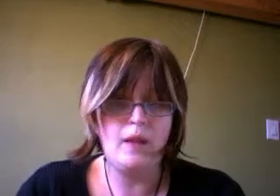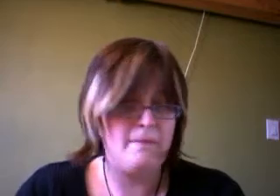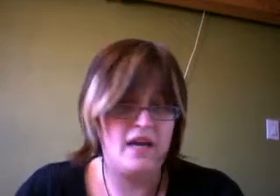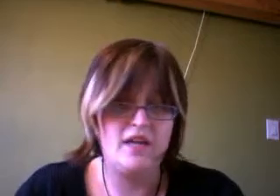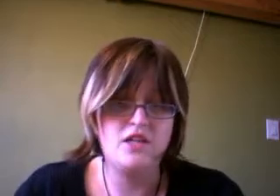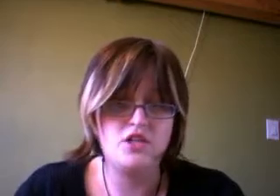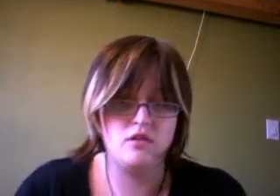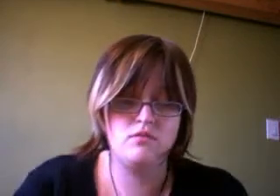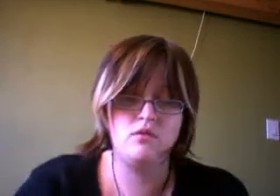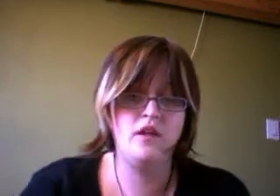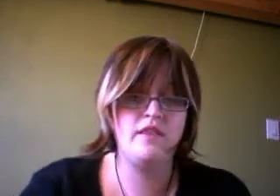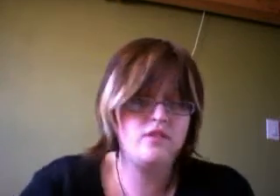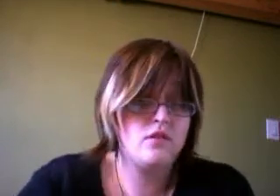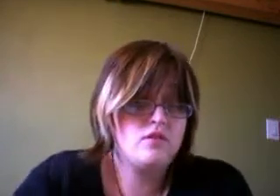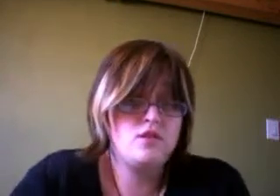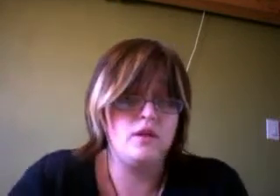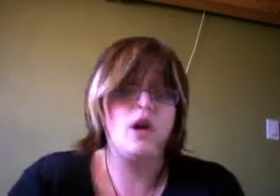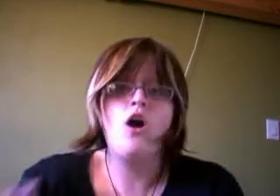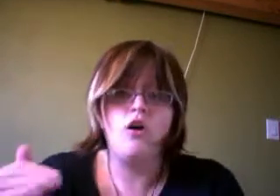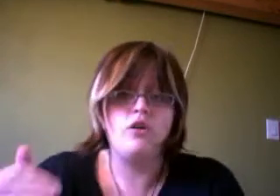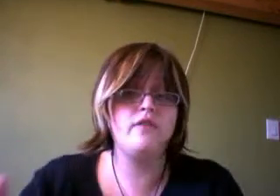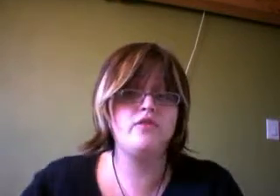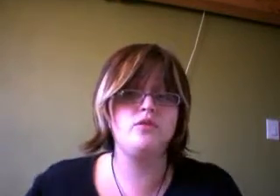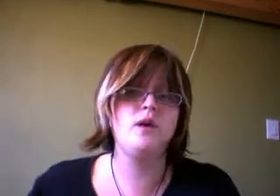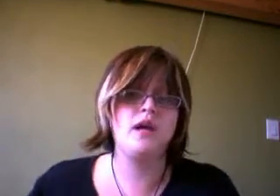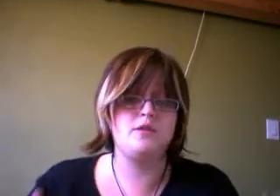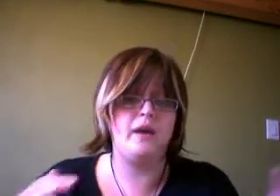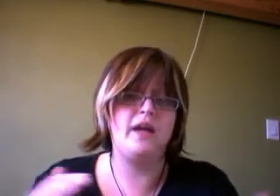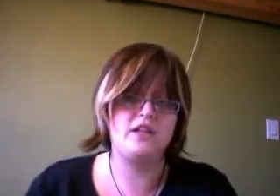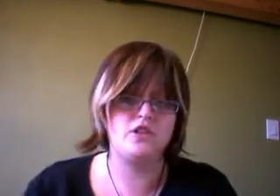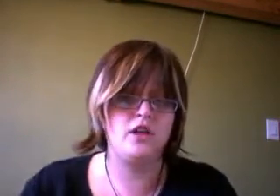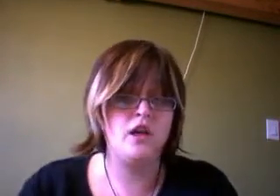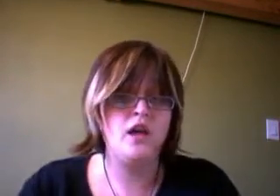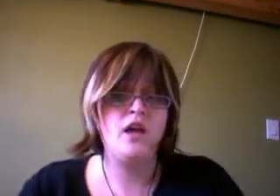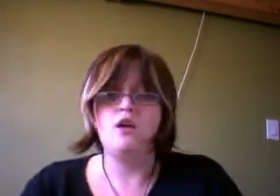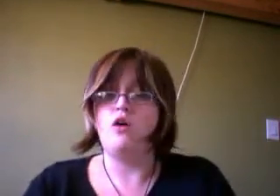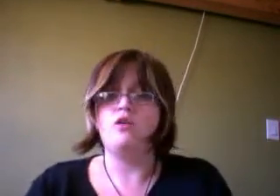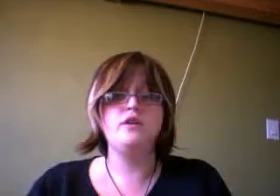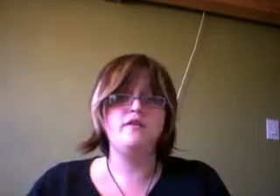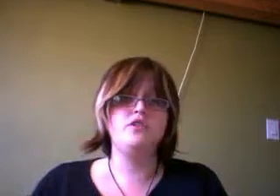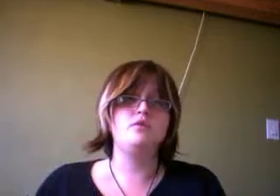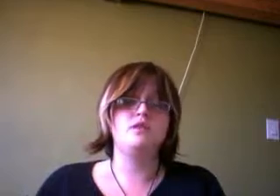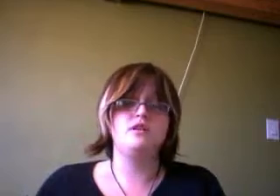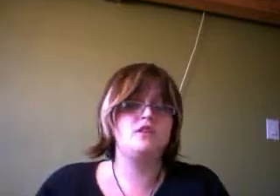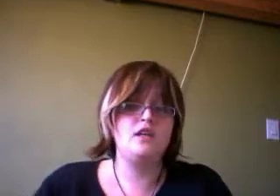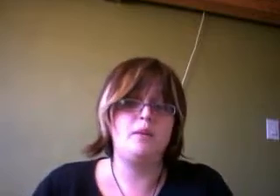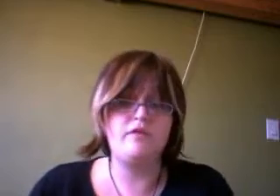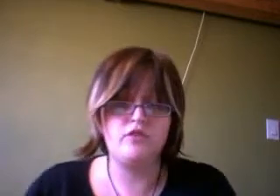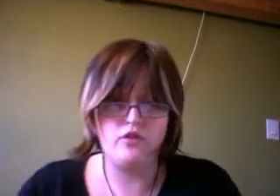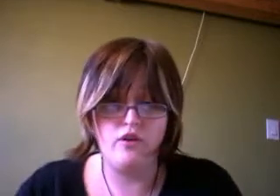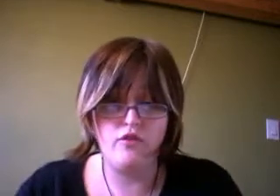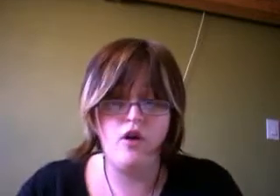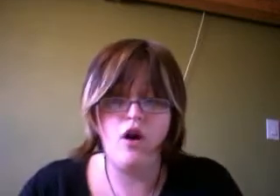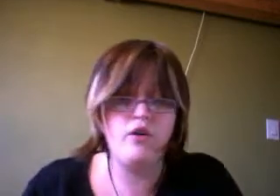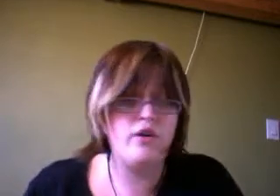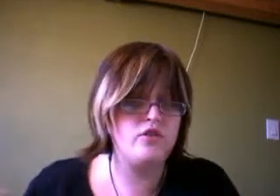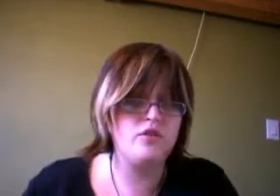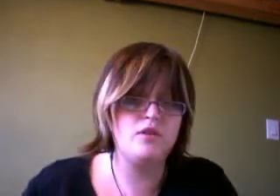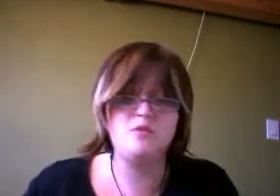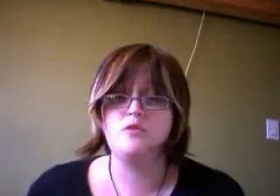Pay attention. That's all there is to it. All you have to do is pay attention. All you have to do is clean up after yourself. All you have to do is be a